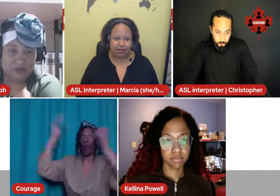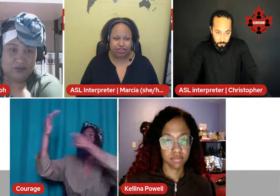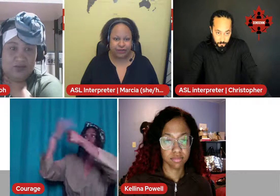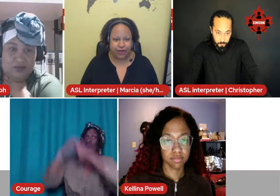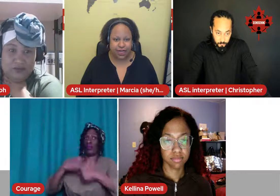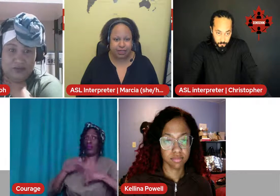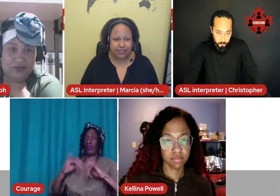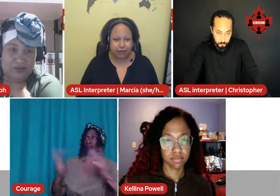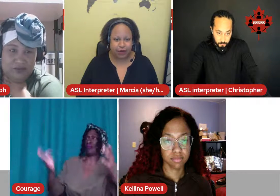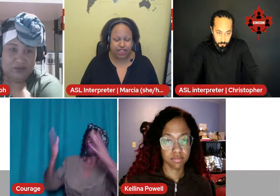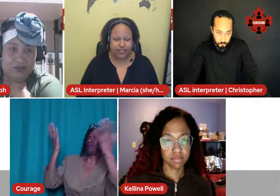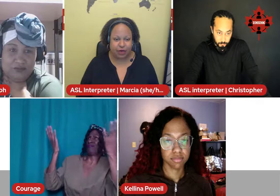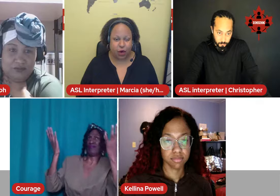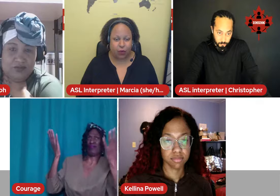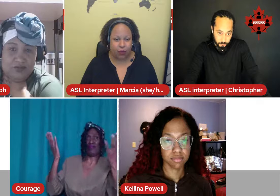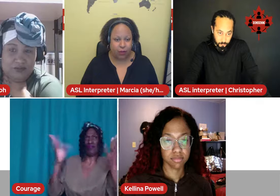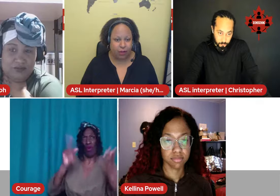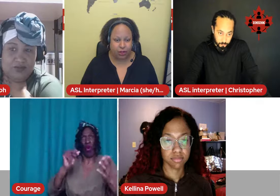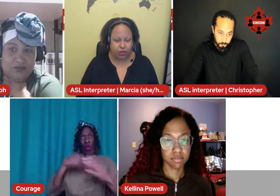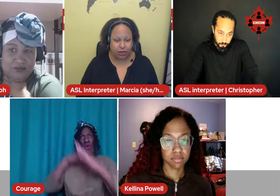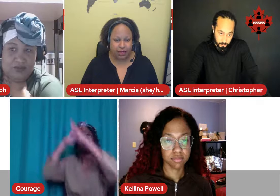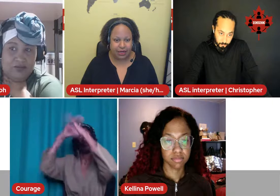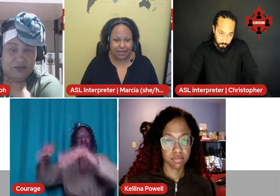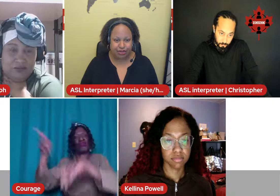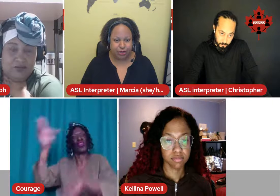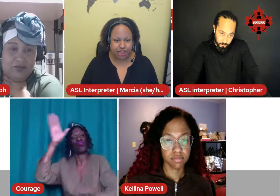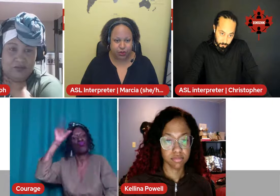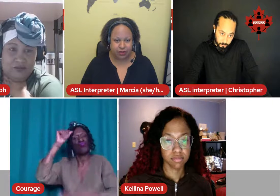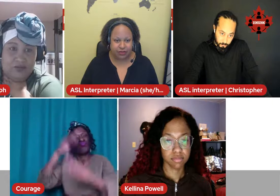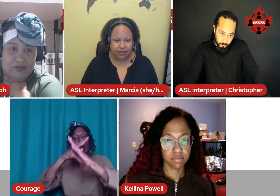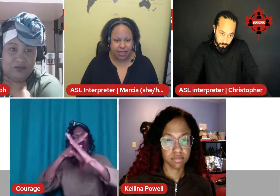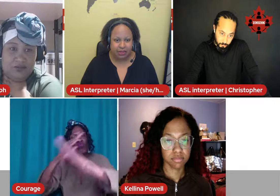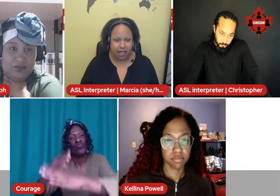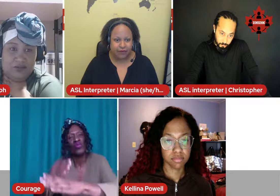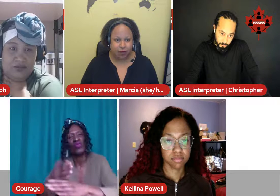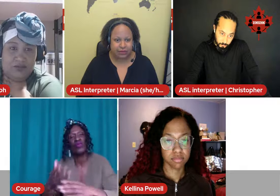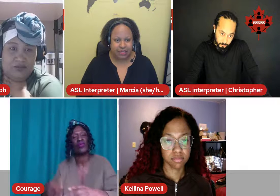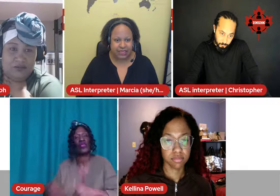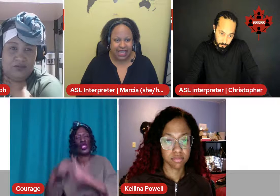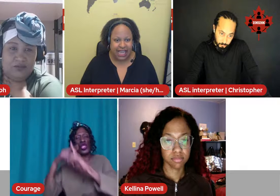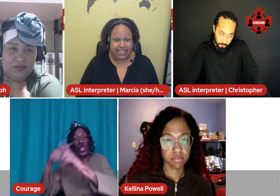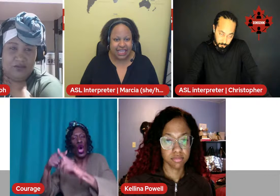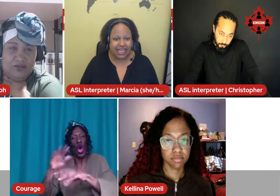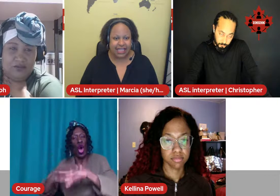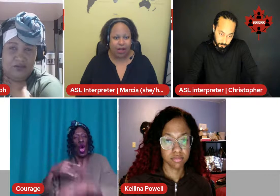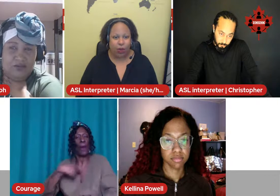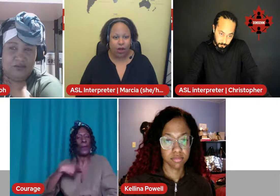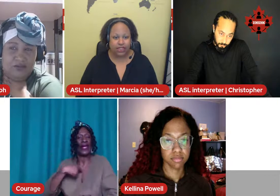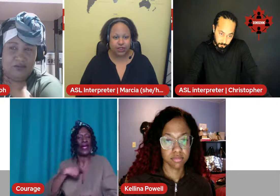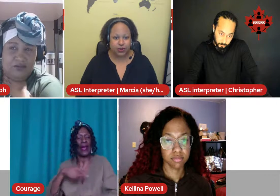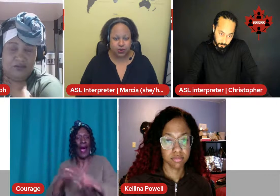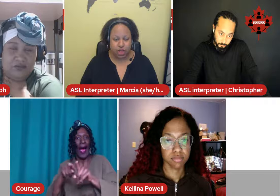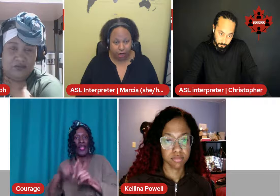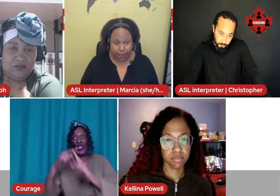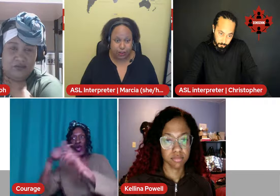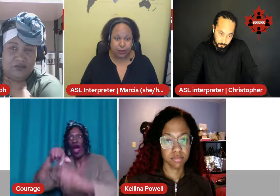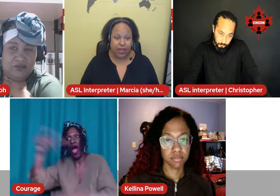There are different areas of oppression that are overwhelming when you're in an interaction with law enforcement. They want to target you